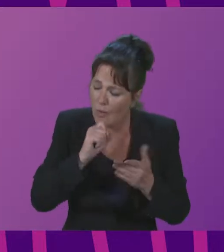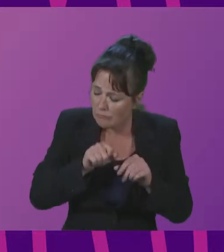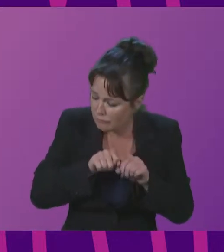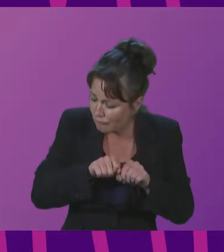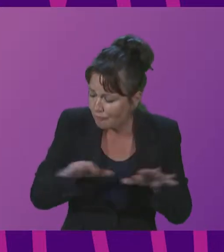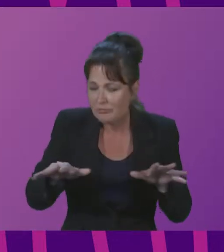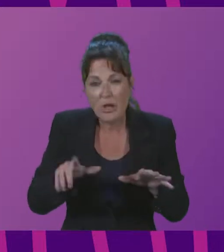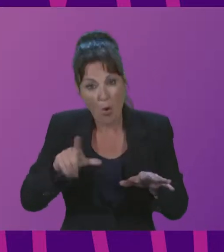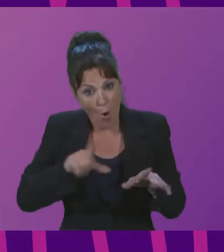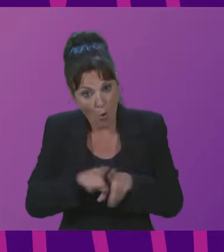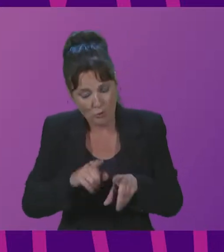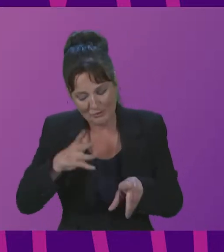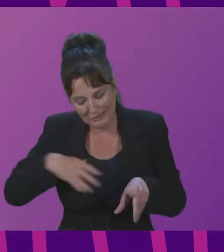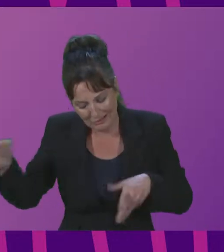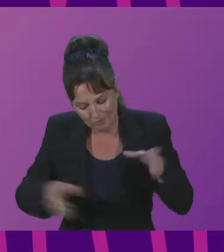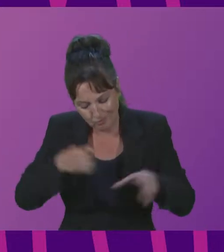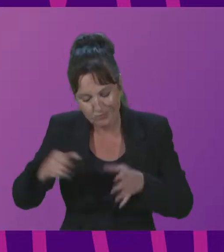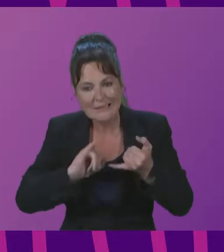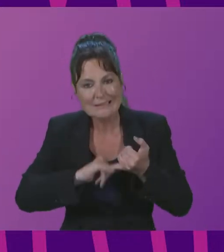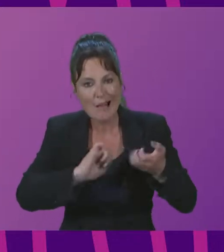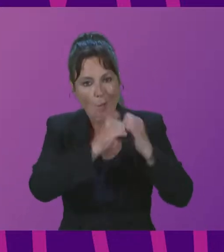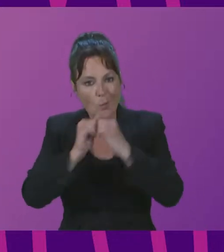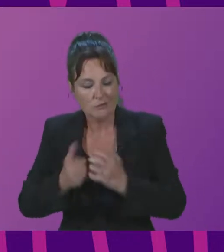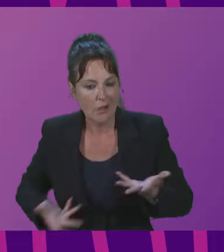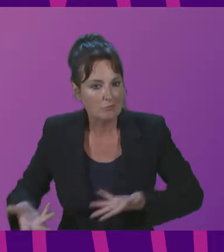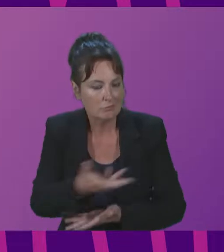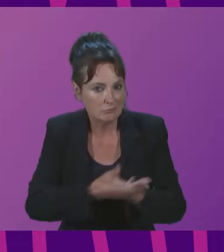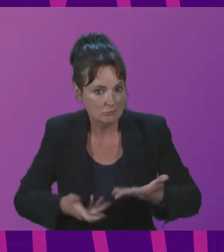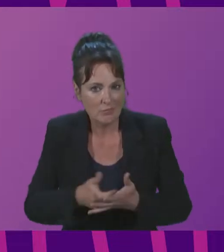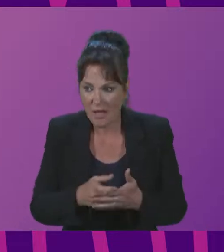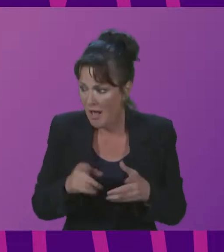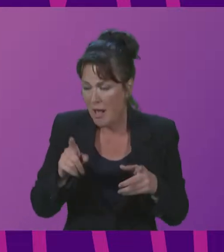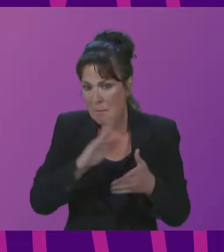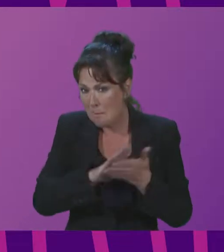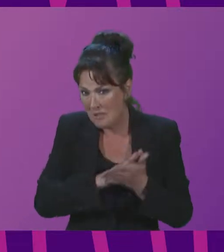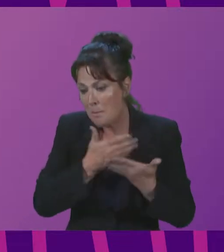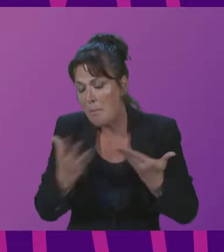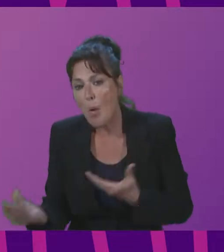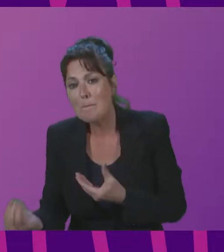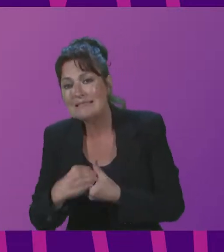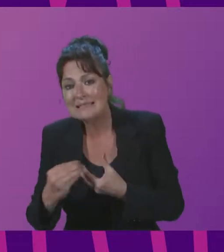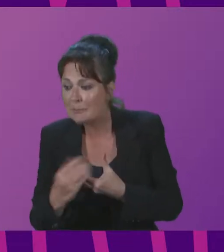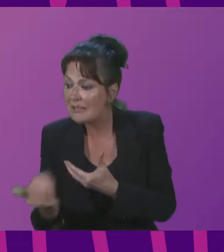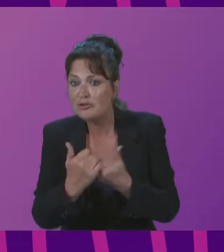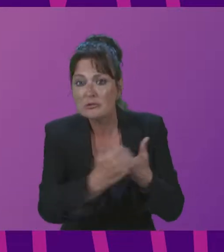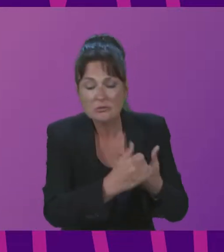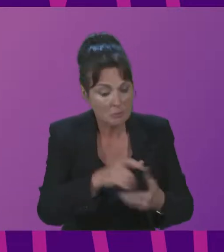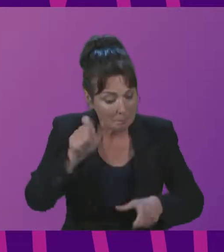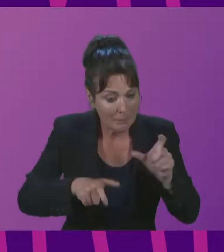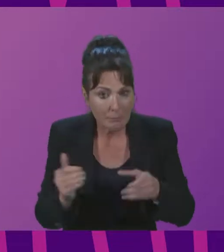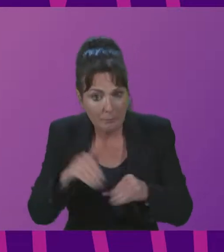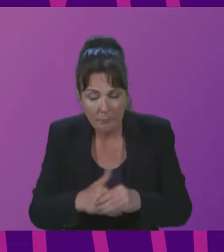including a stronger inter-ministerial collaboration and the greater participation of cultural